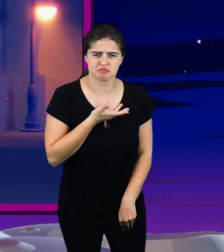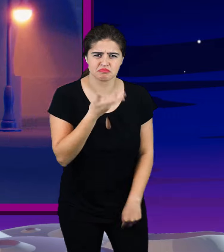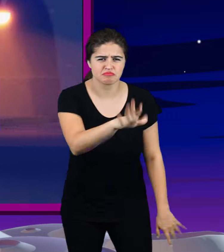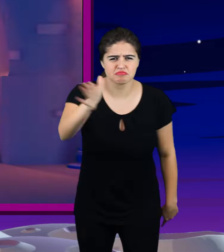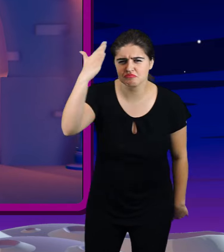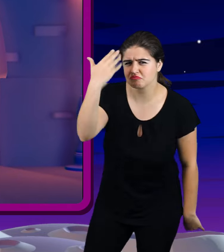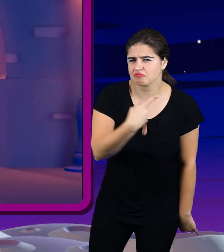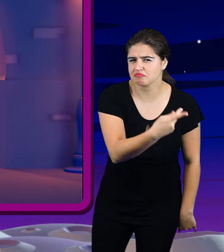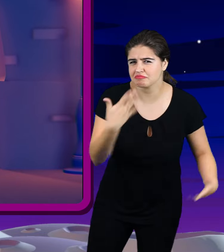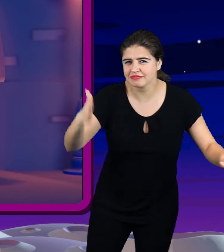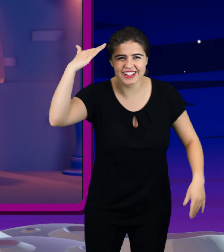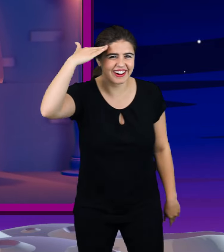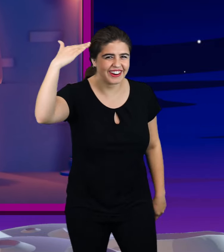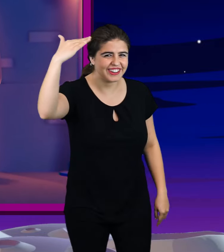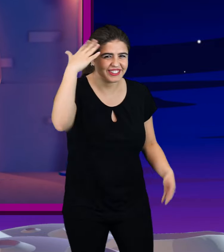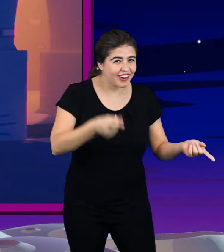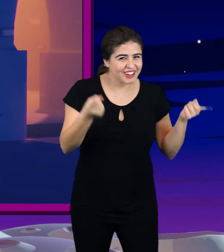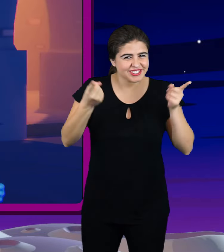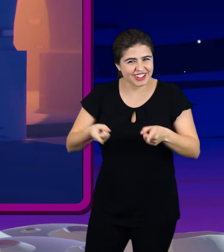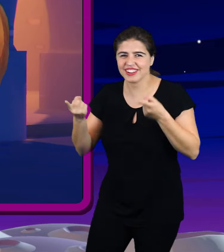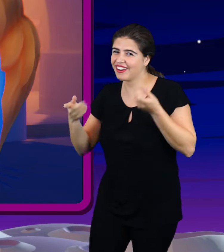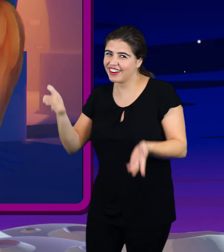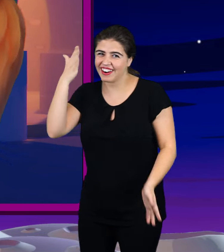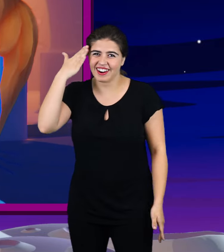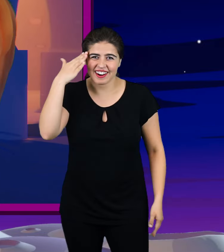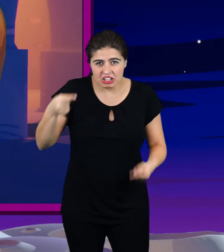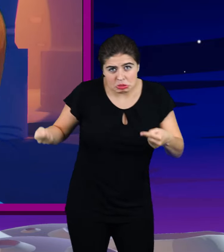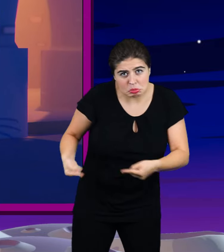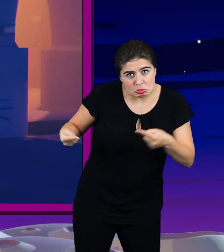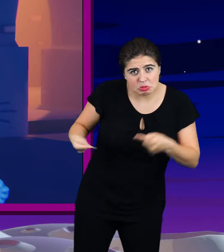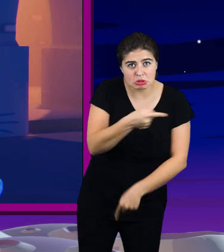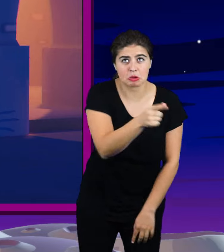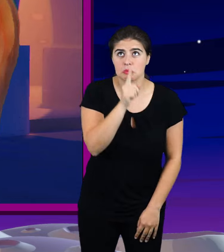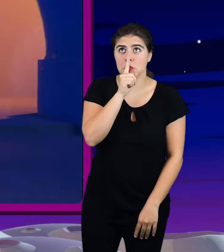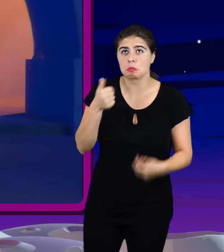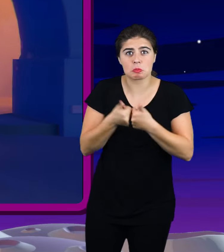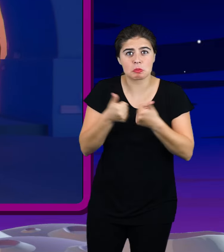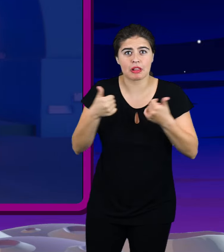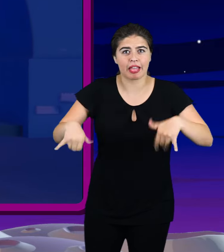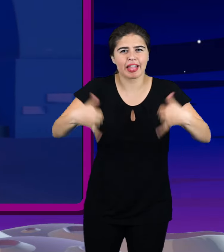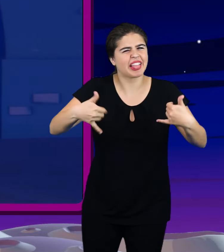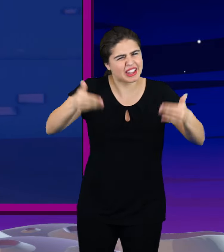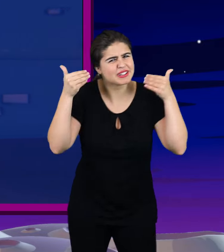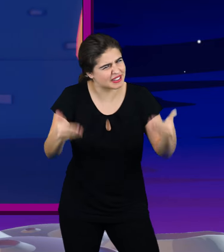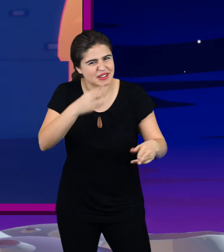Inside we both know what's been going on We know the game and we're gonna play